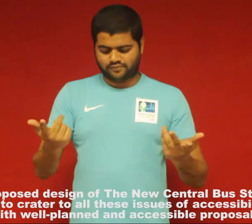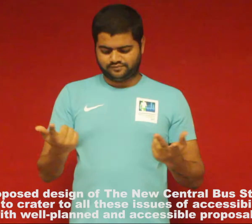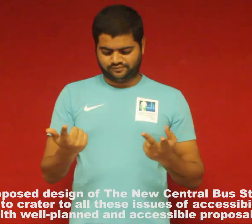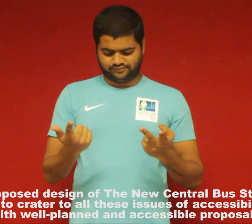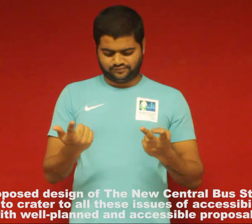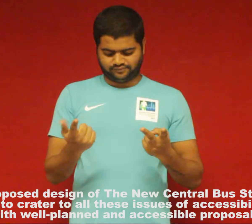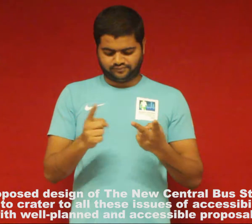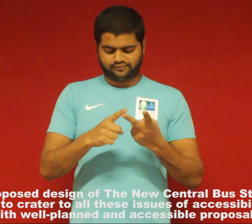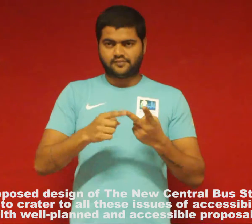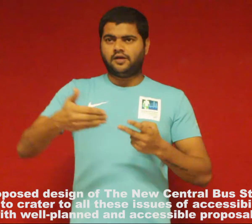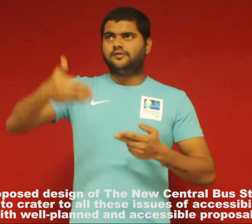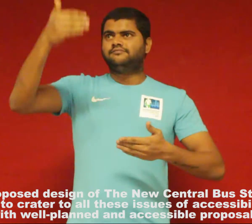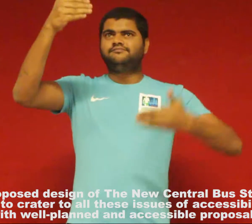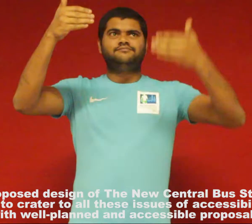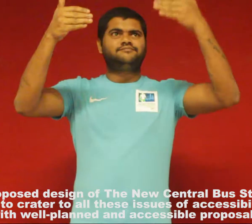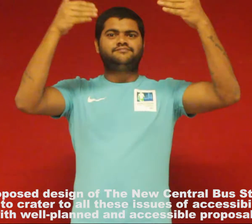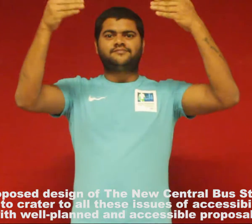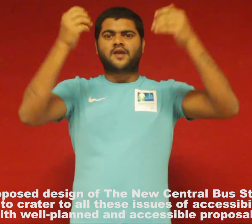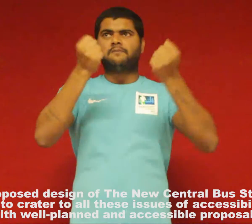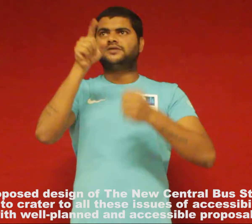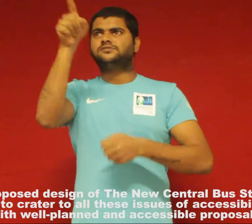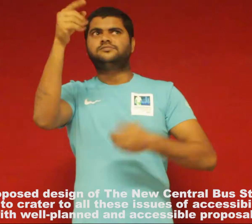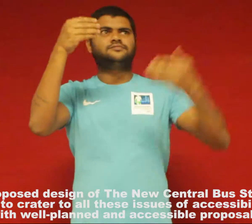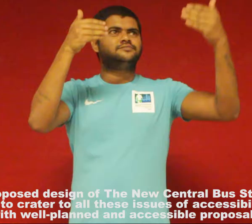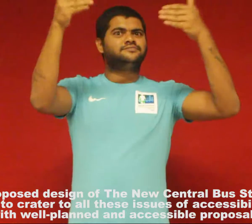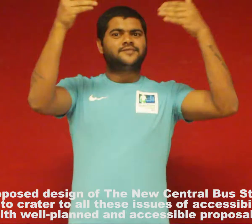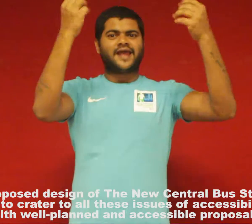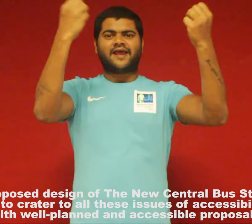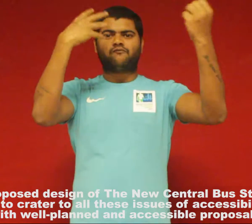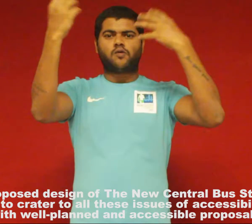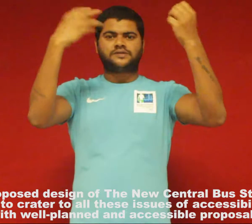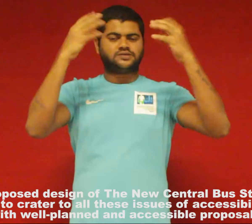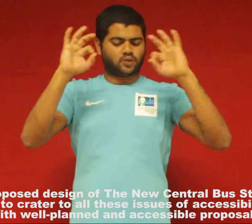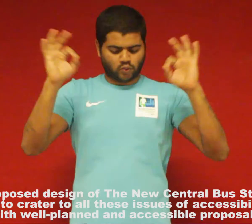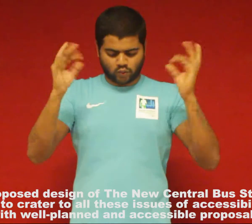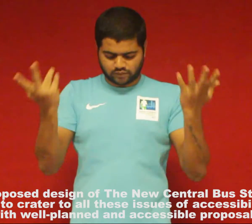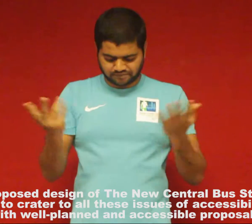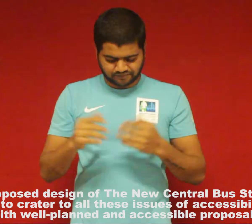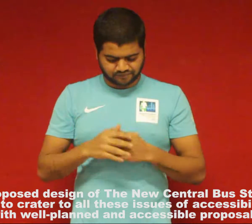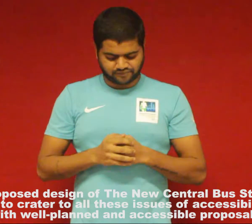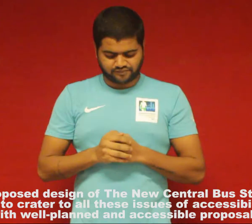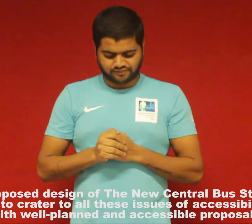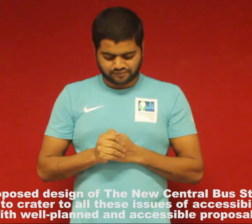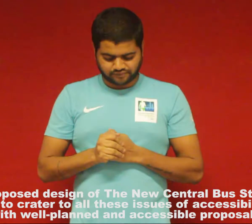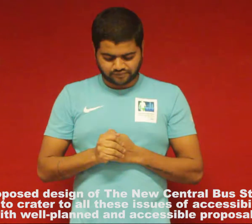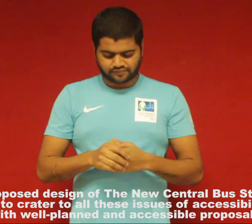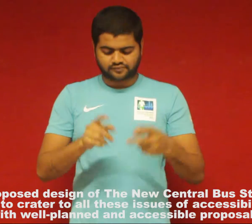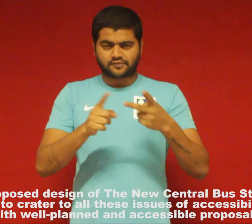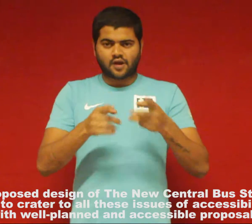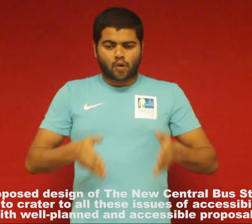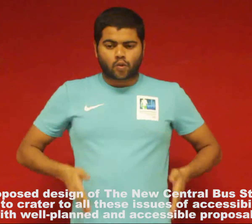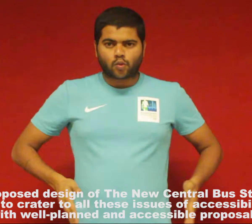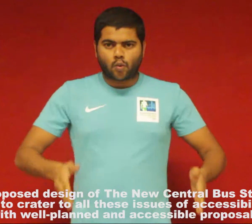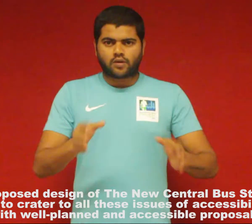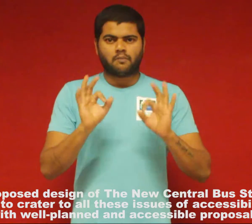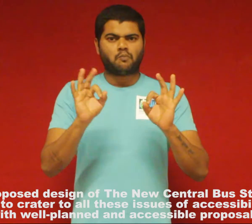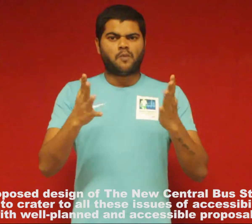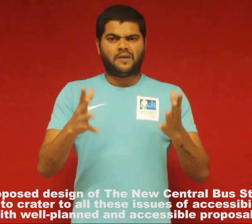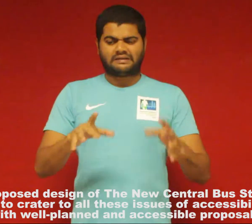The proposed design of the new Central Bus Station – Nasik tends to cater to all these issues of accessibility and more with well